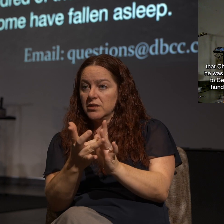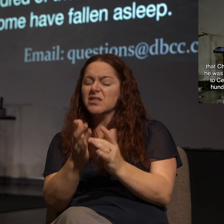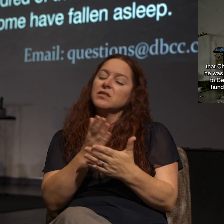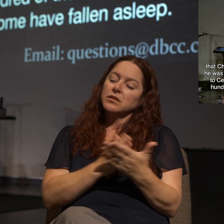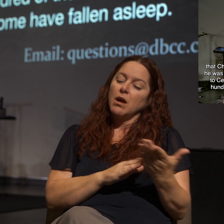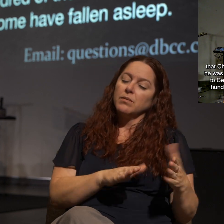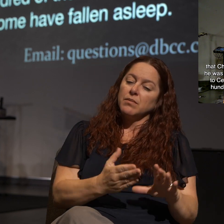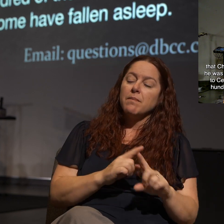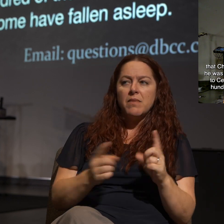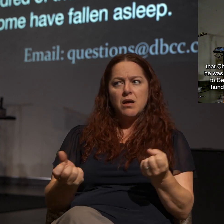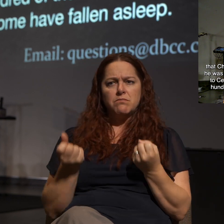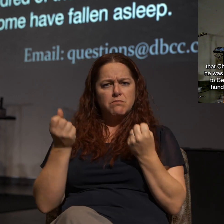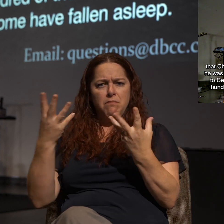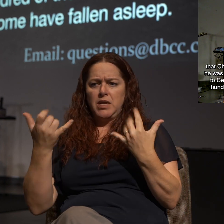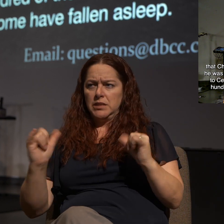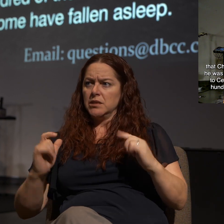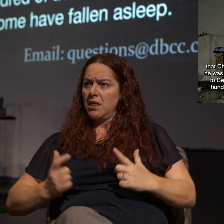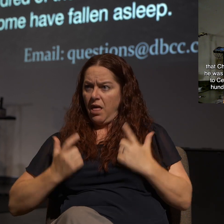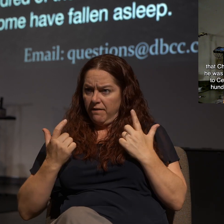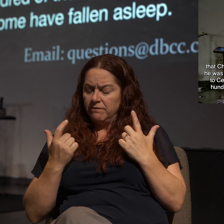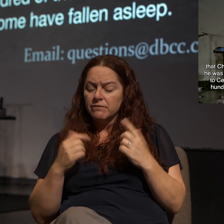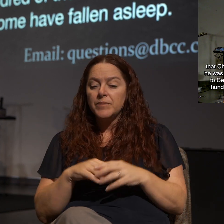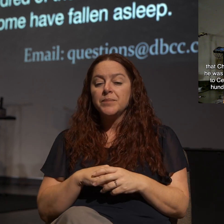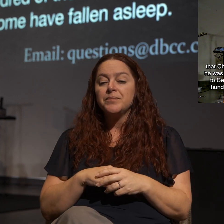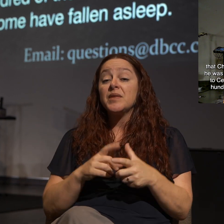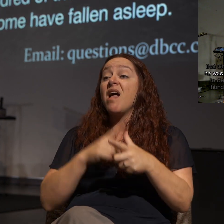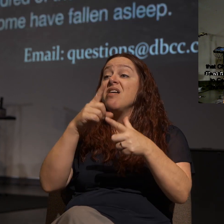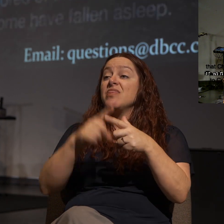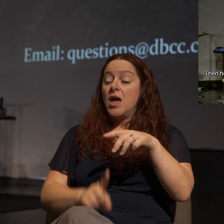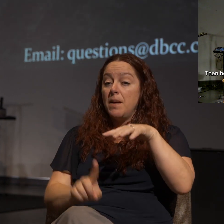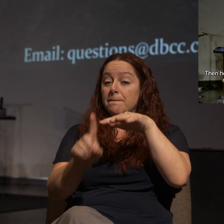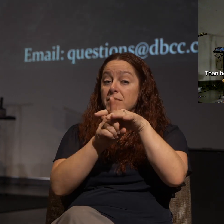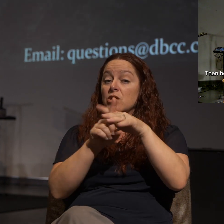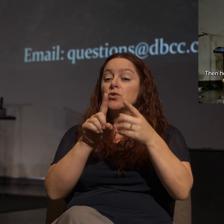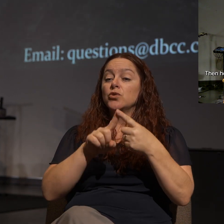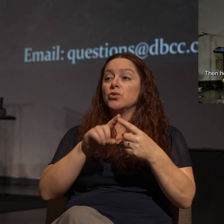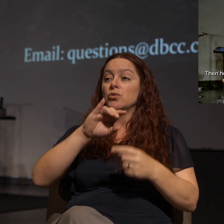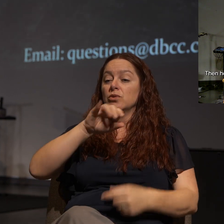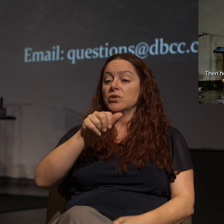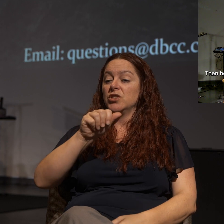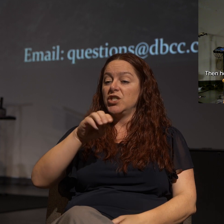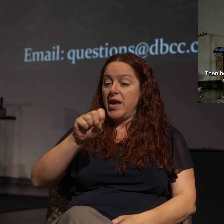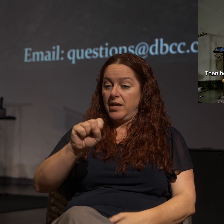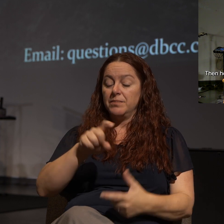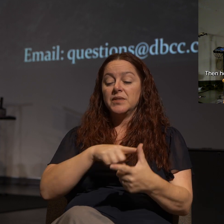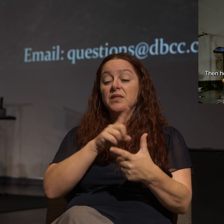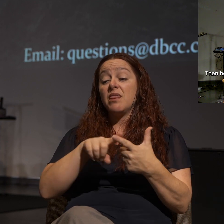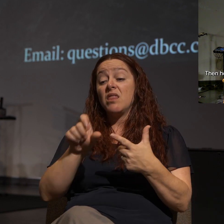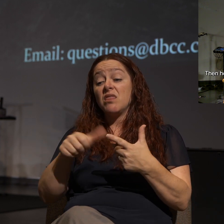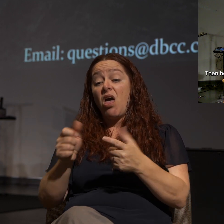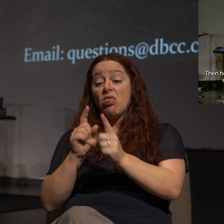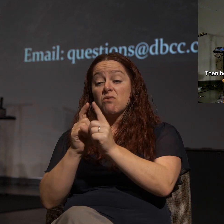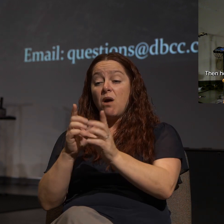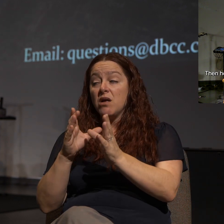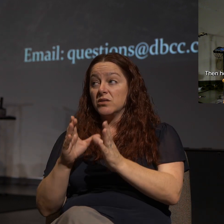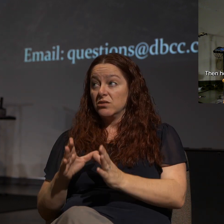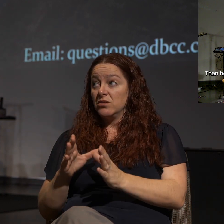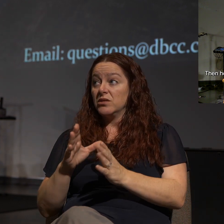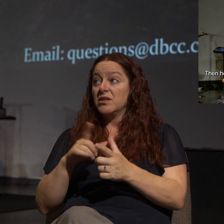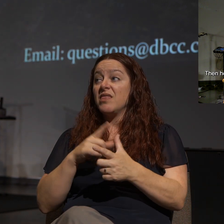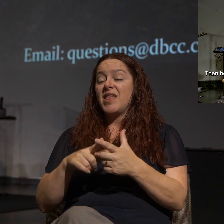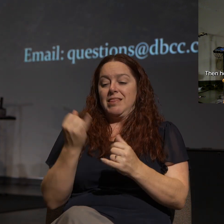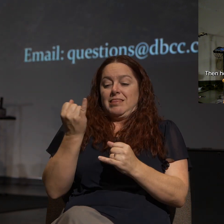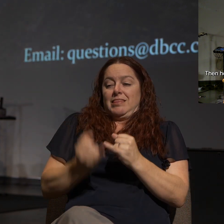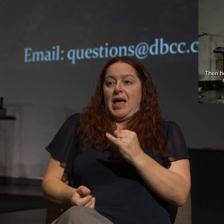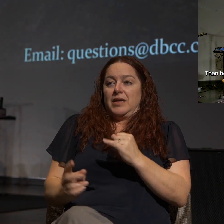away, but many are still living. Then He appeared to James. Then to all the apostles. And last of all, He appeared to me